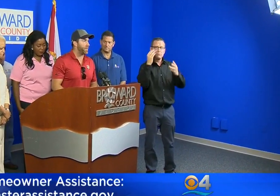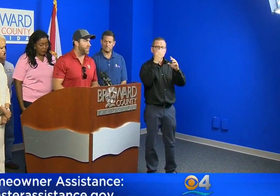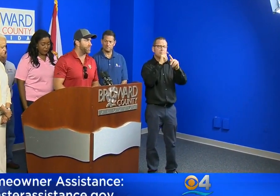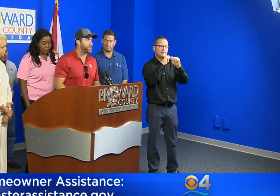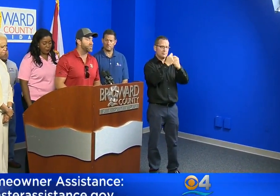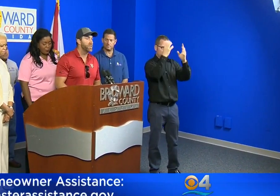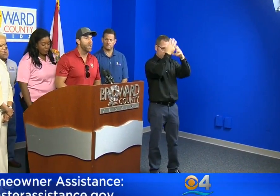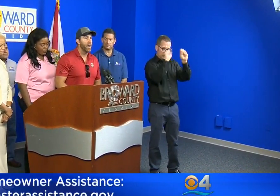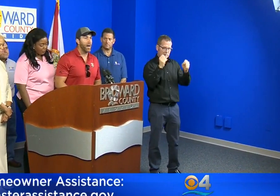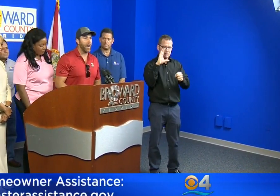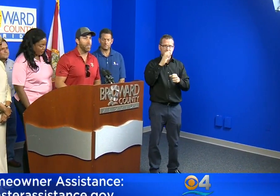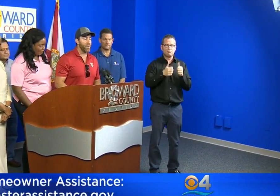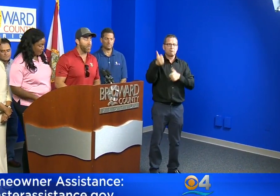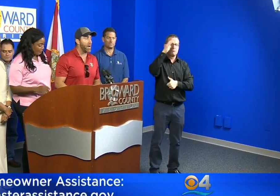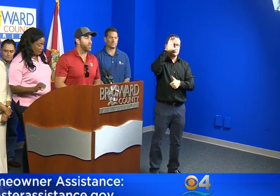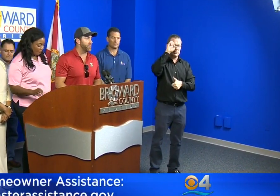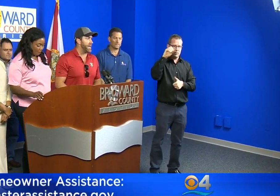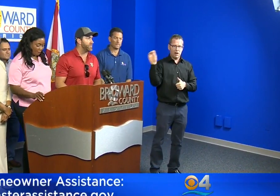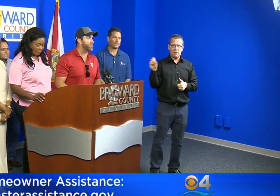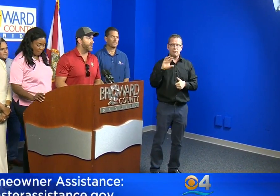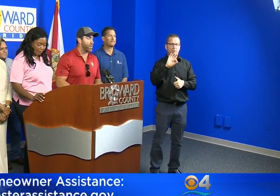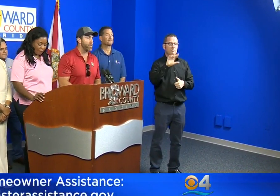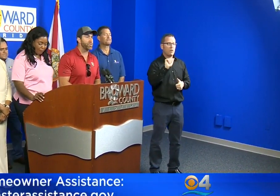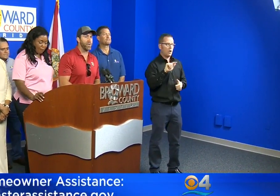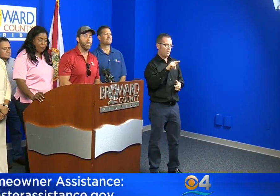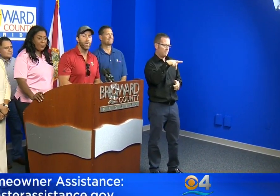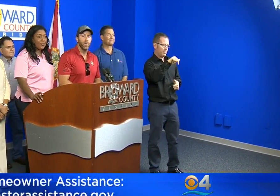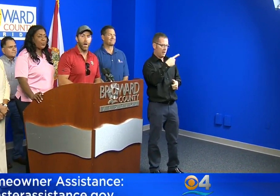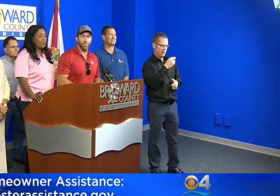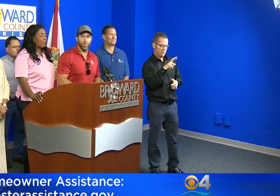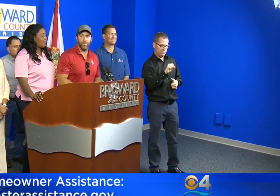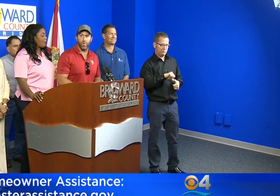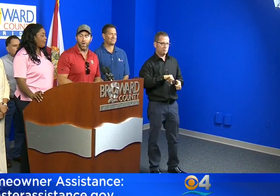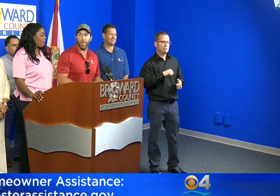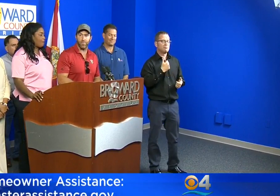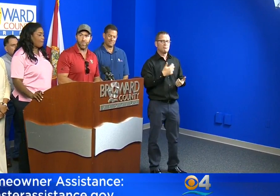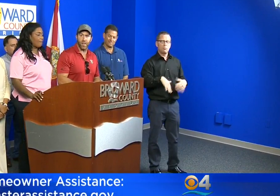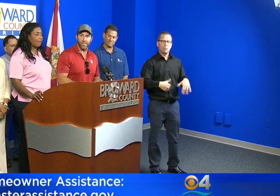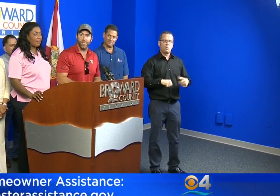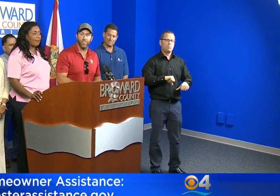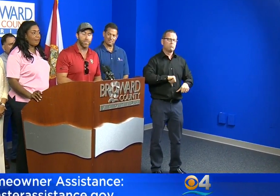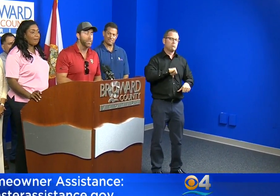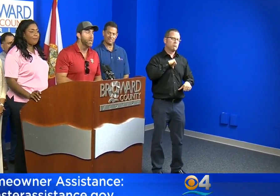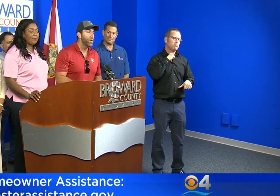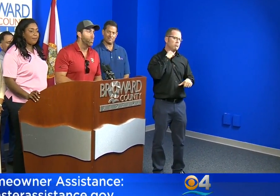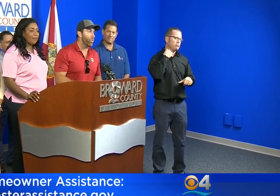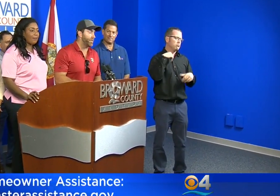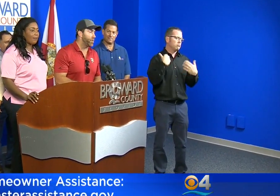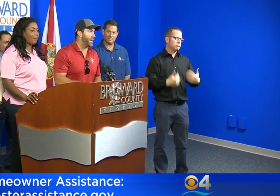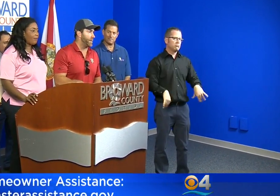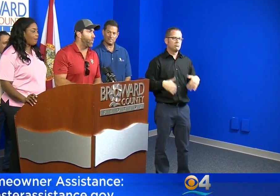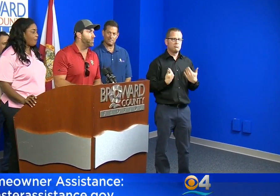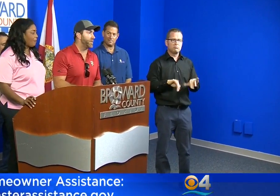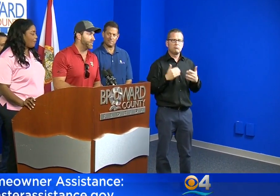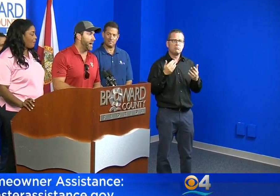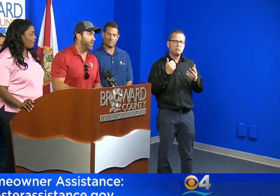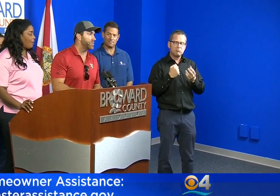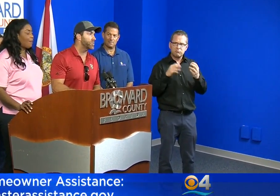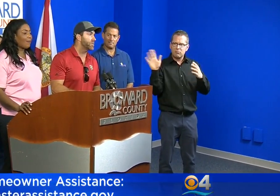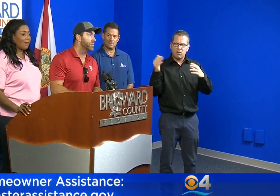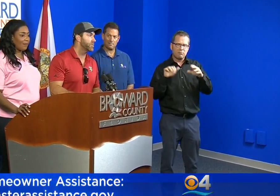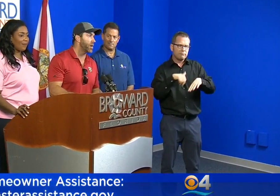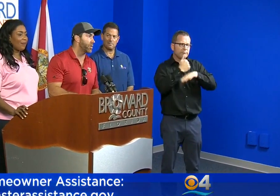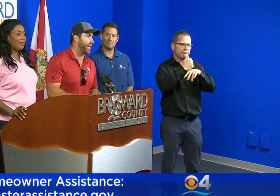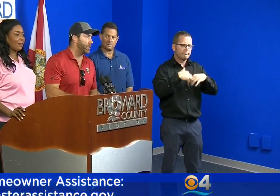of the Florida Panthers. I'm very proud to announce that our ownership through the Florida Panthers Foundation will be donating $1 million